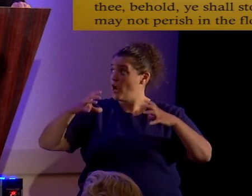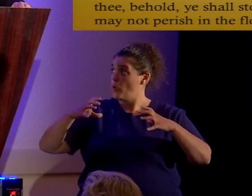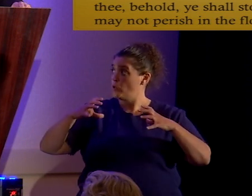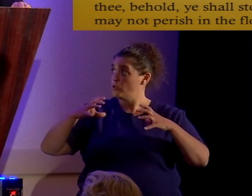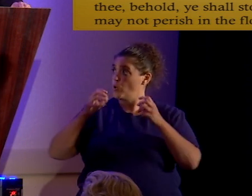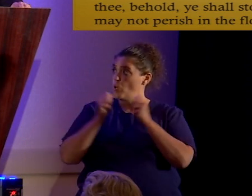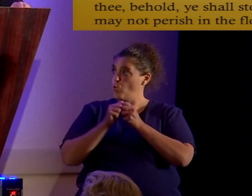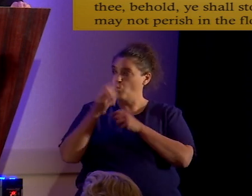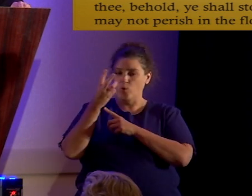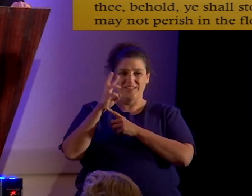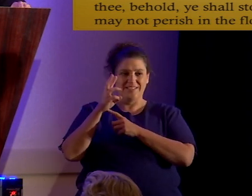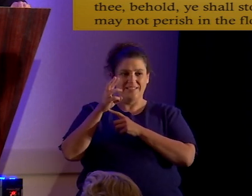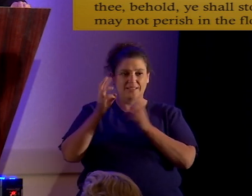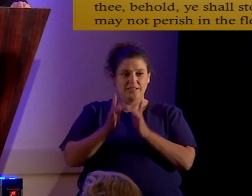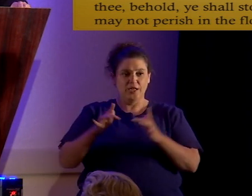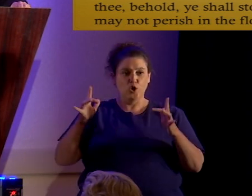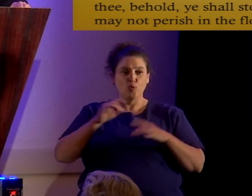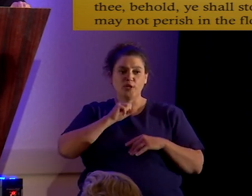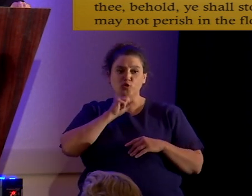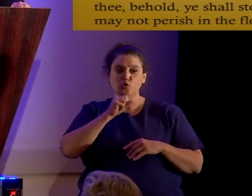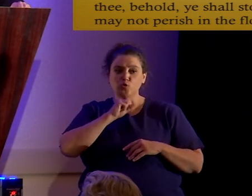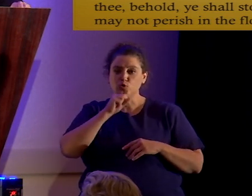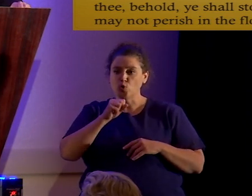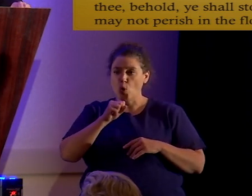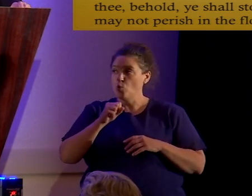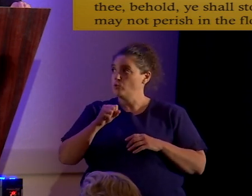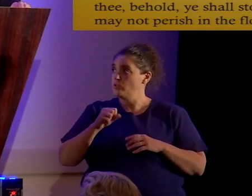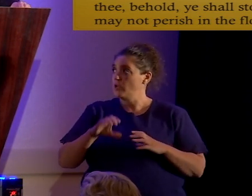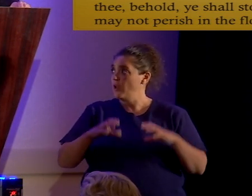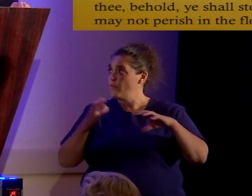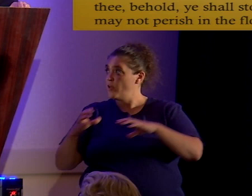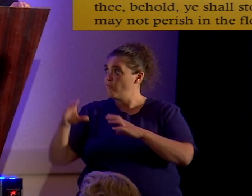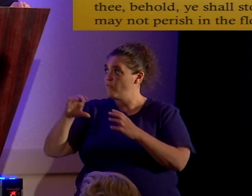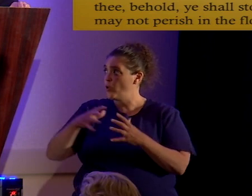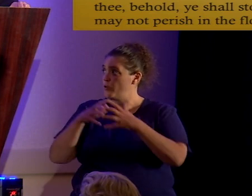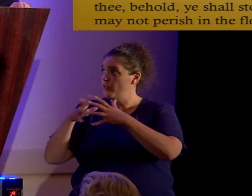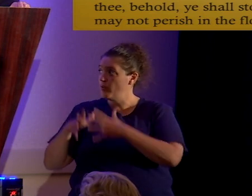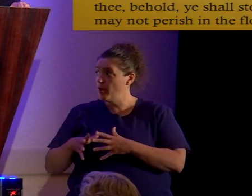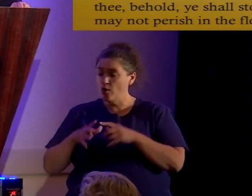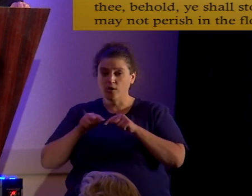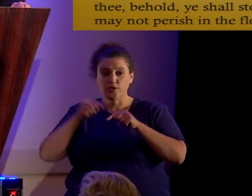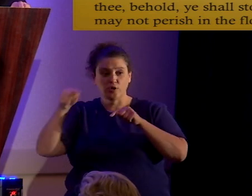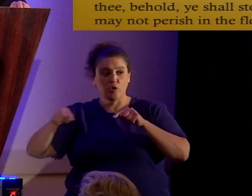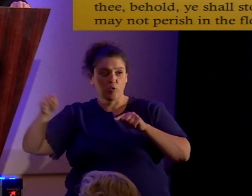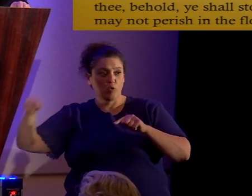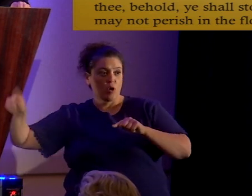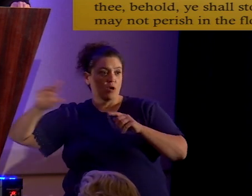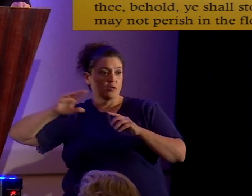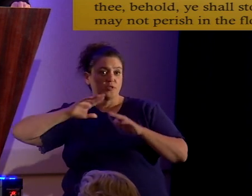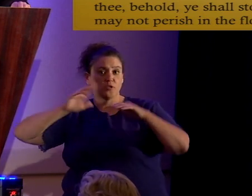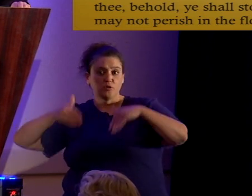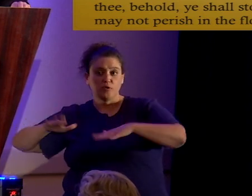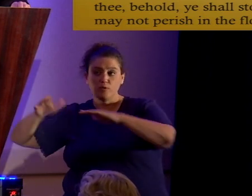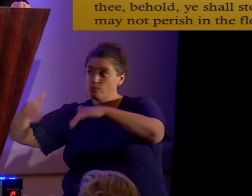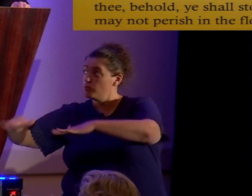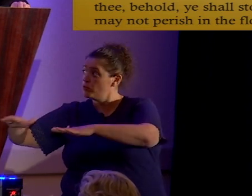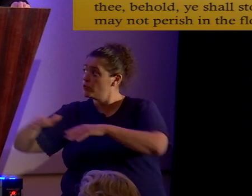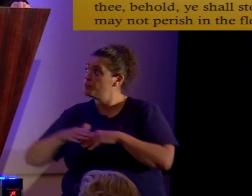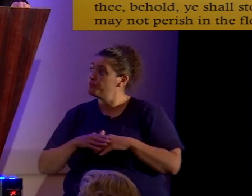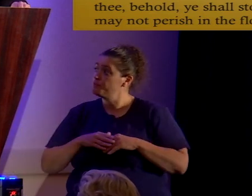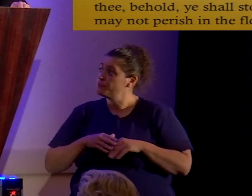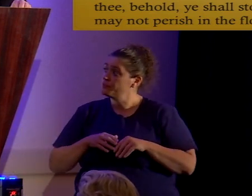luminous stones and they float to the Americas, again across the Indian Ocean and the Pacific Ocean.